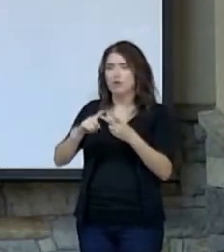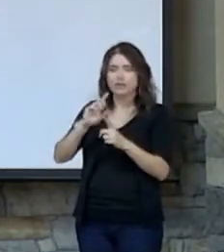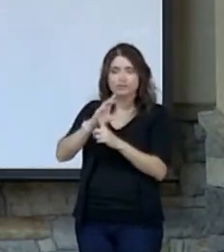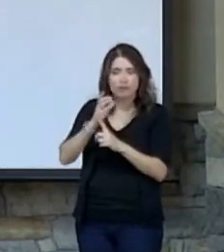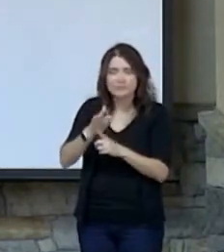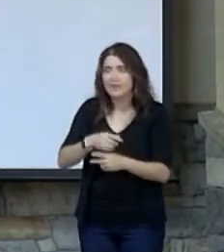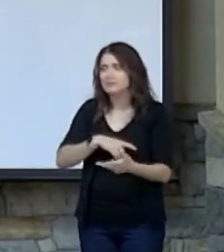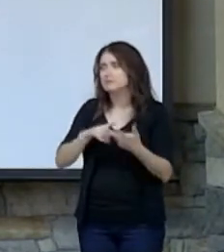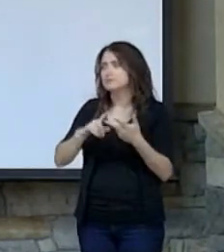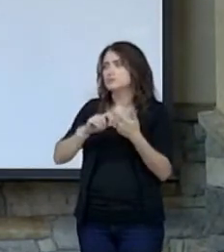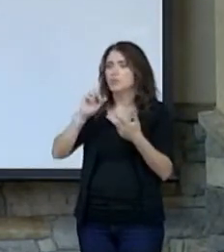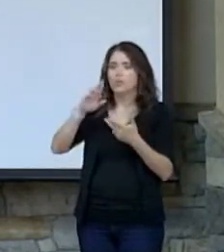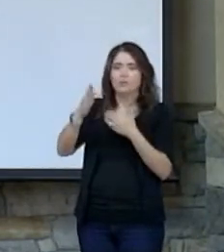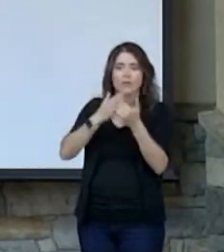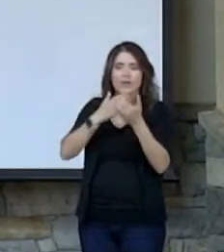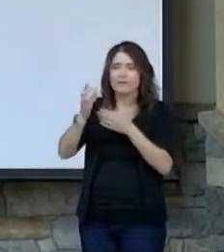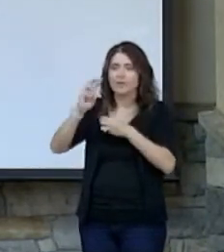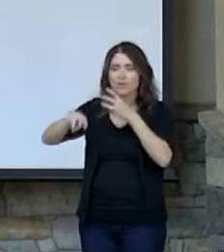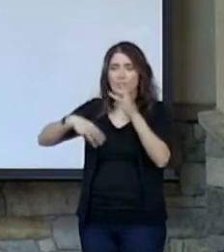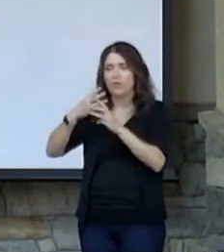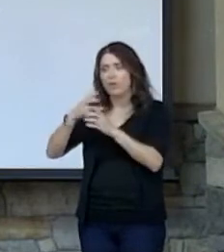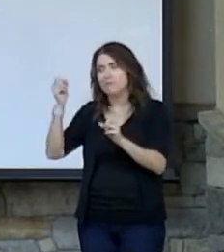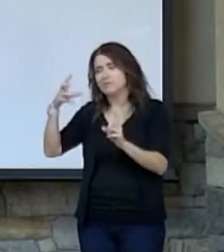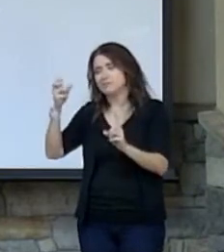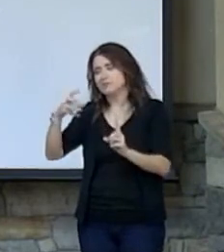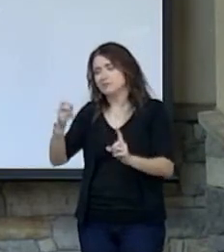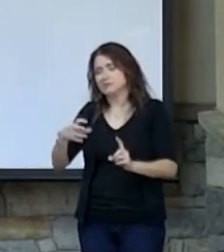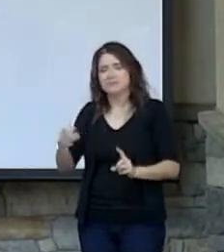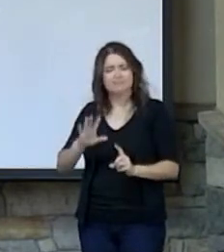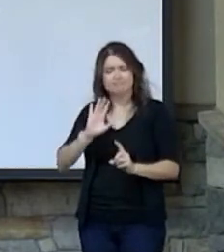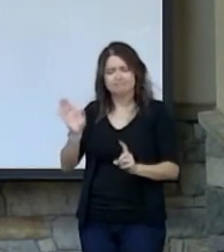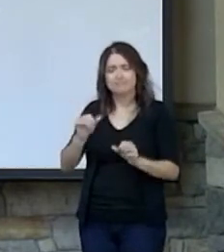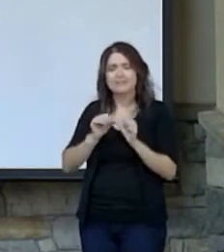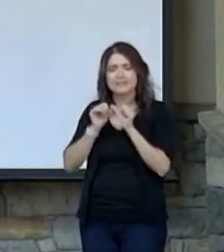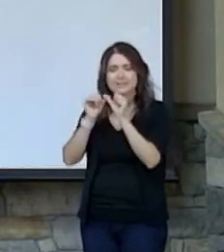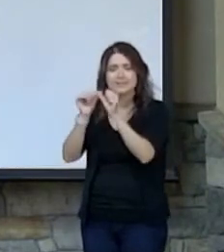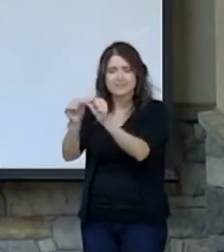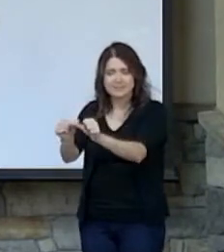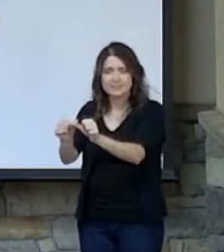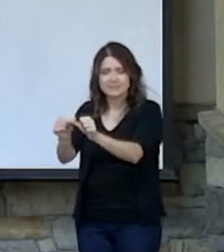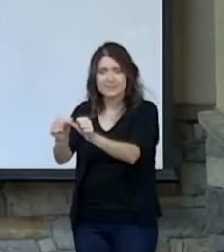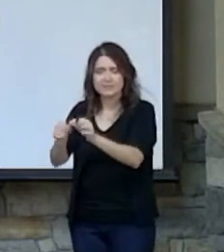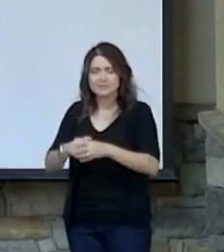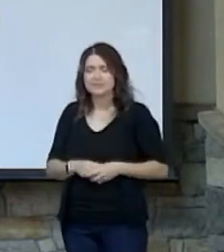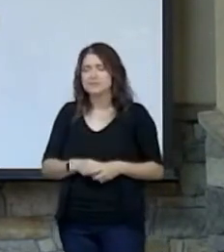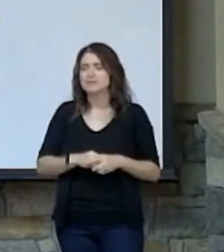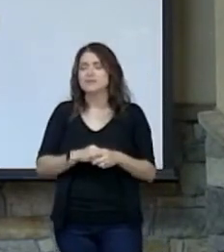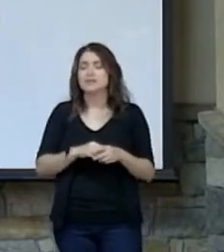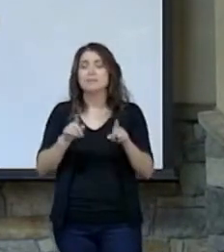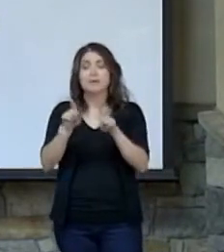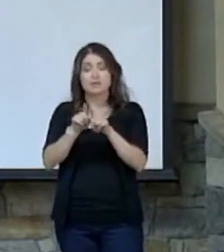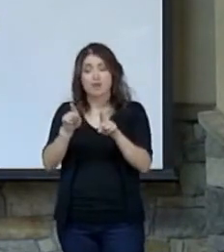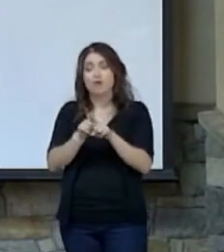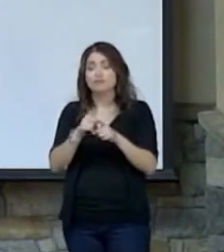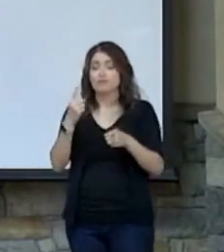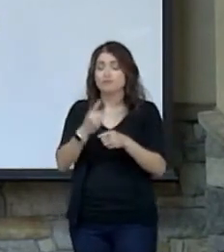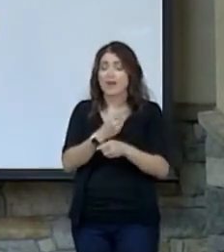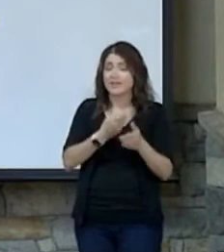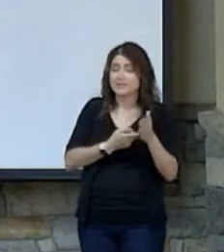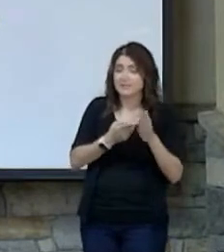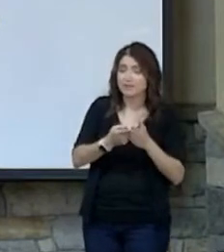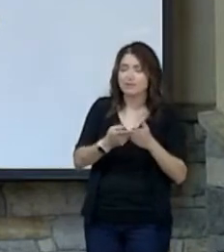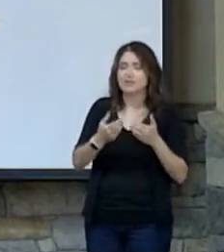the world might throw at them. They're just consistent. In addition to the right integrity, though, they also have the right